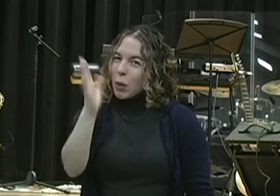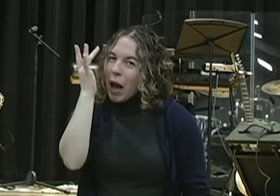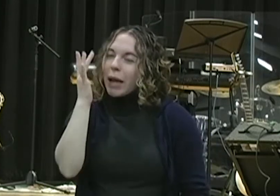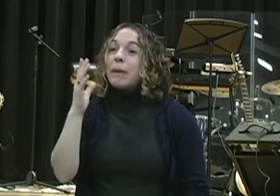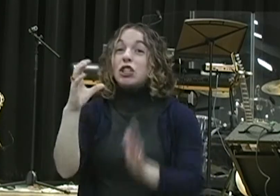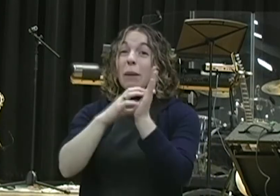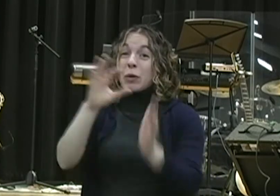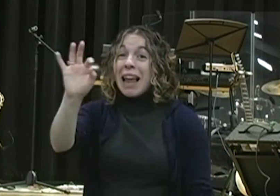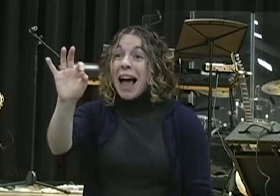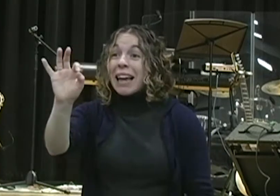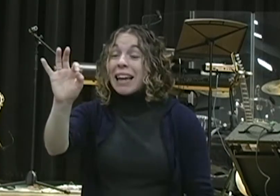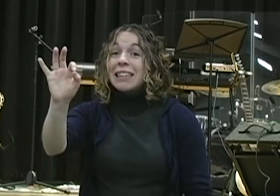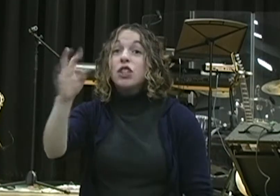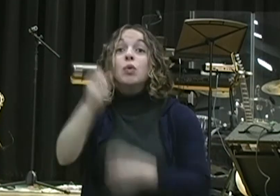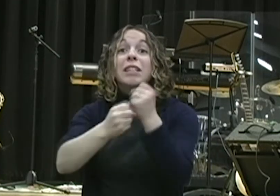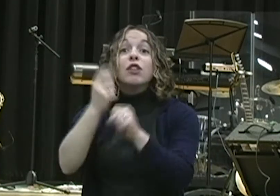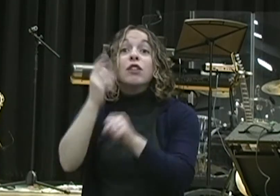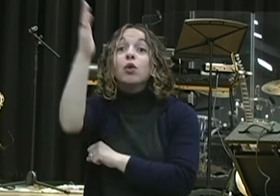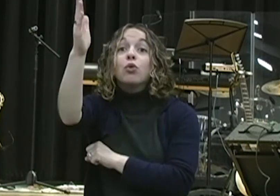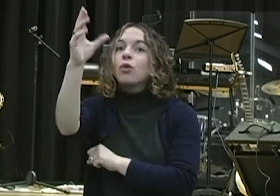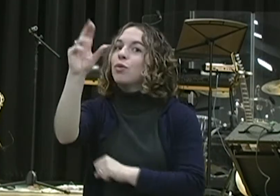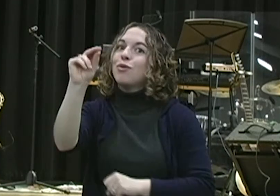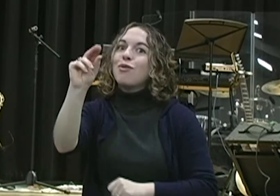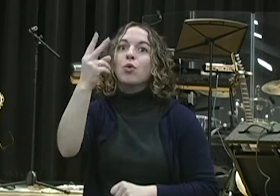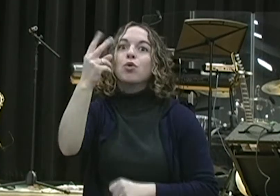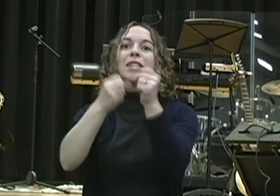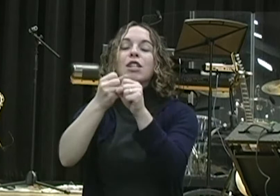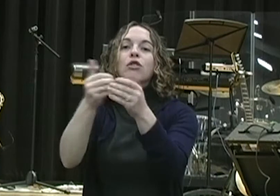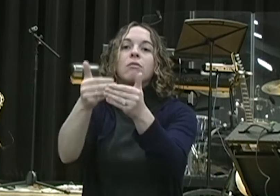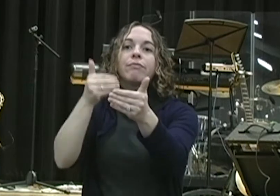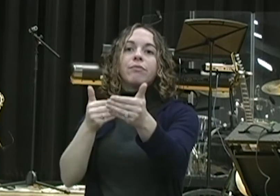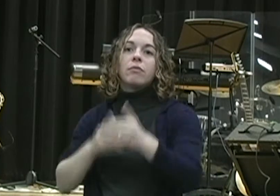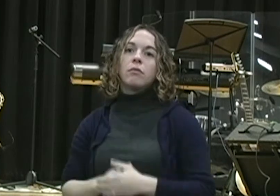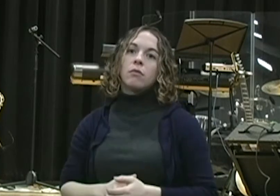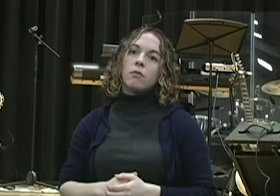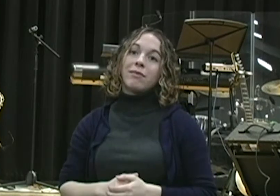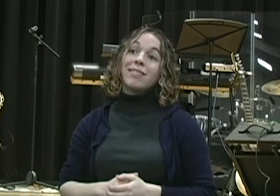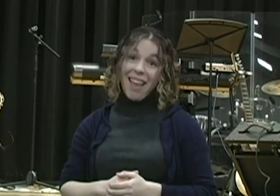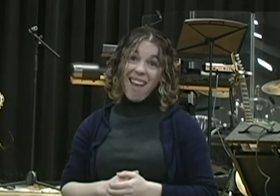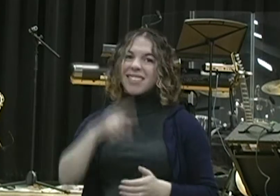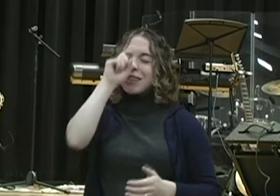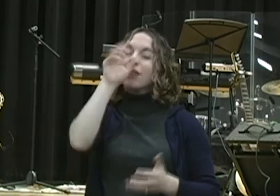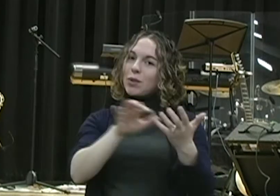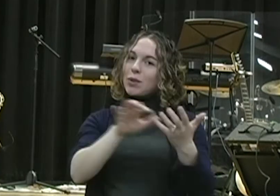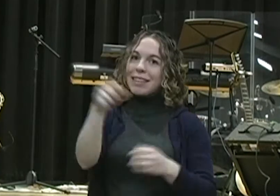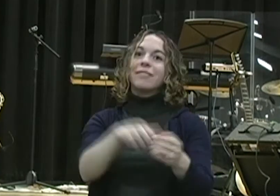Bible is not completely written in chronological order? And as you study, you can see the timelines that are there.